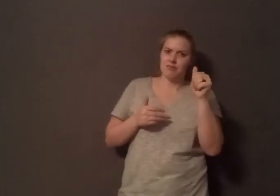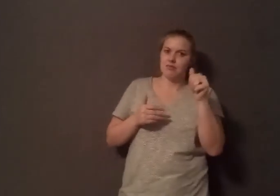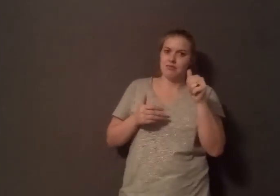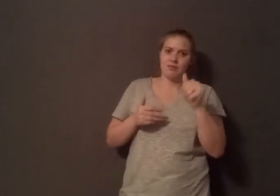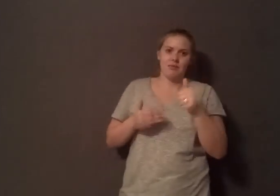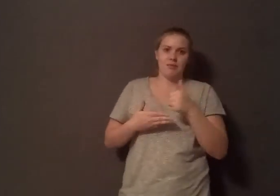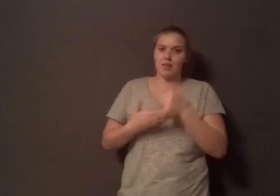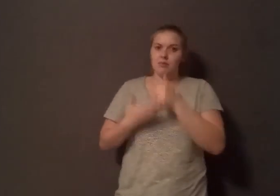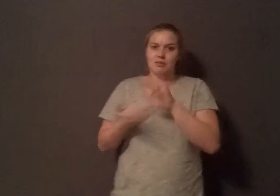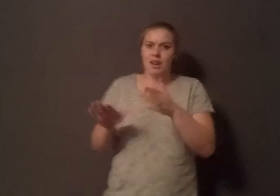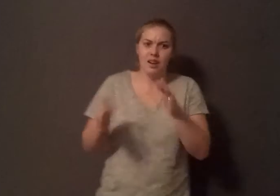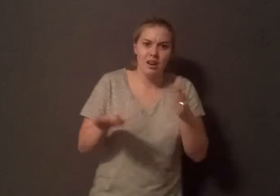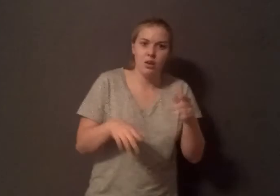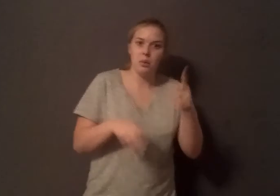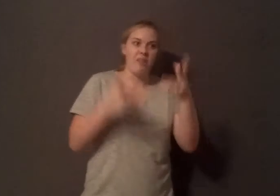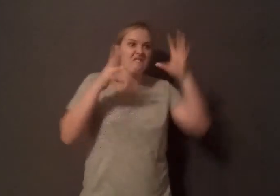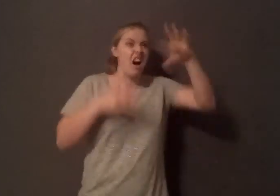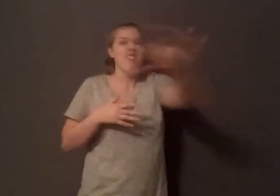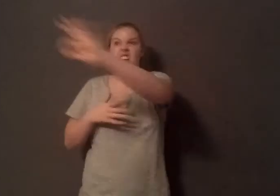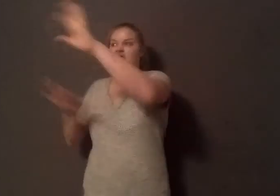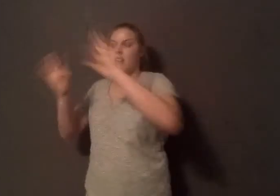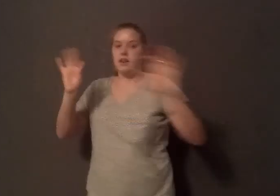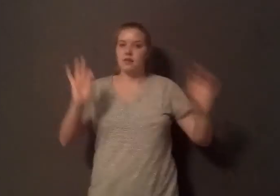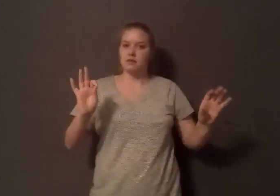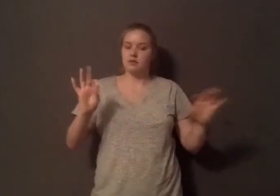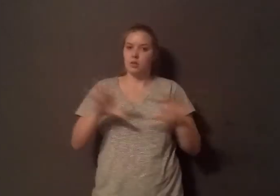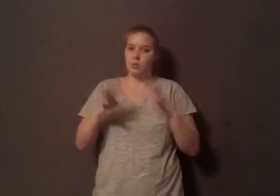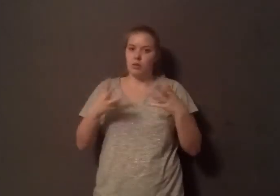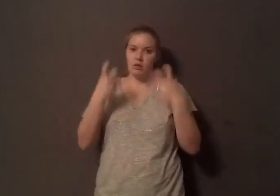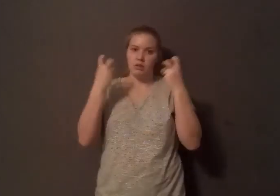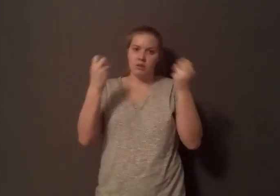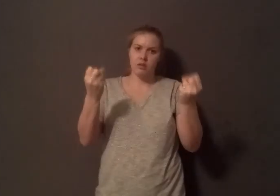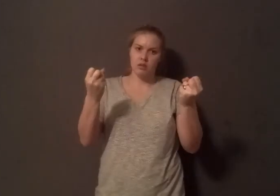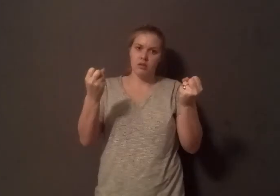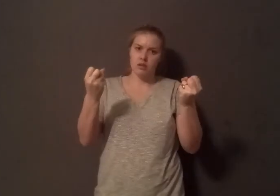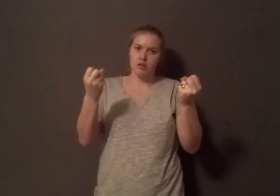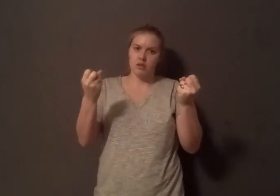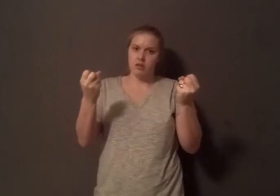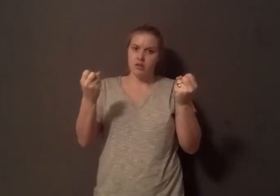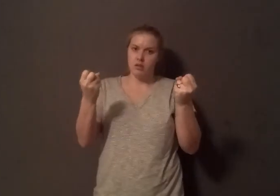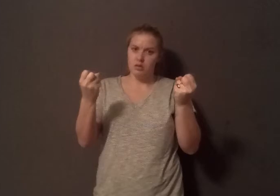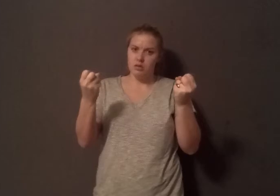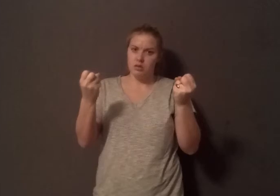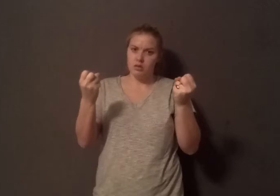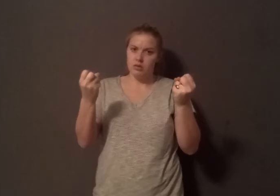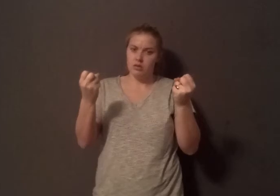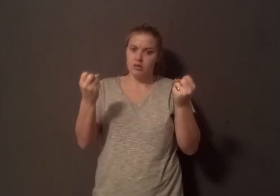every year? We would find them. You know, the World Health Organization has said we're nearing a post-antibiotic era in medicine. You'll be at risk in minor